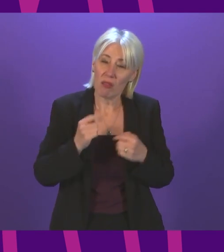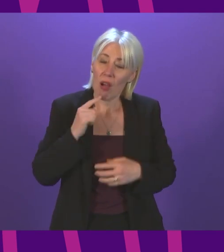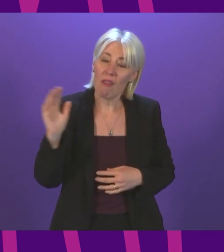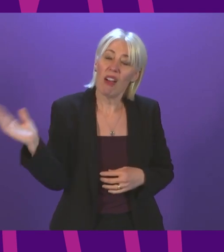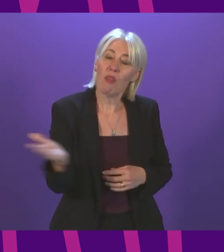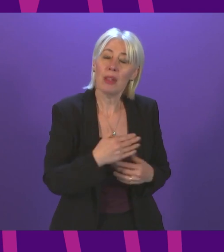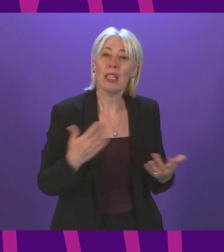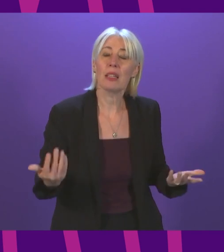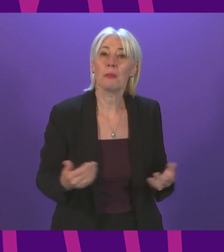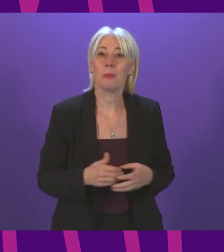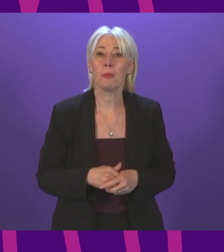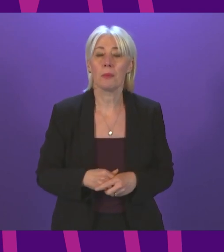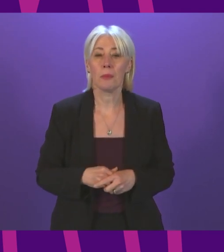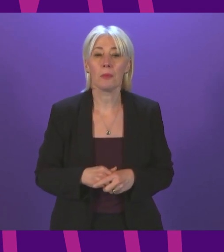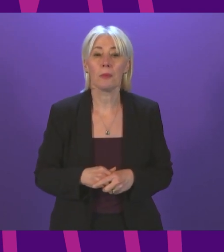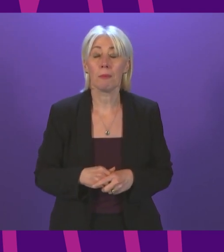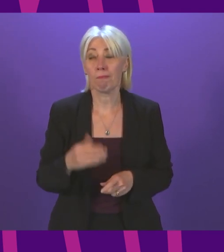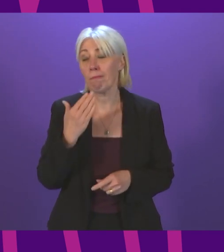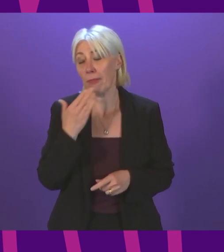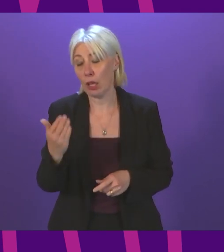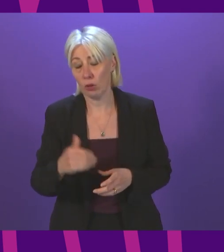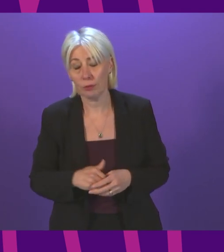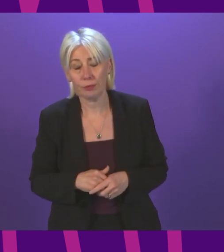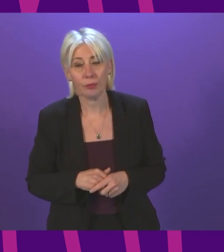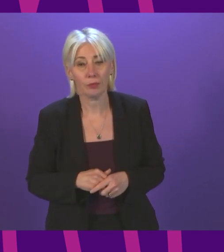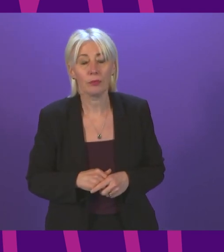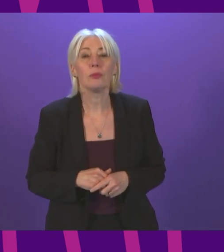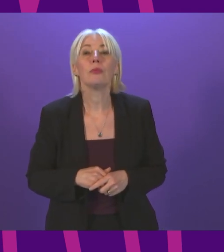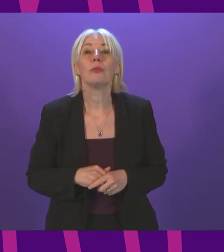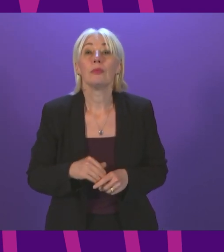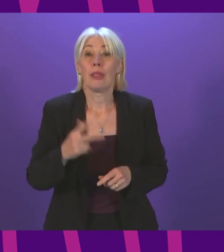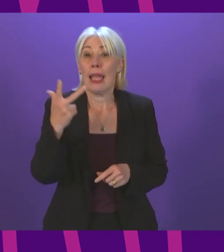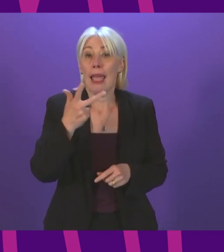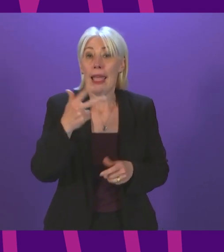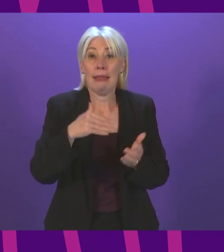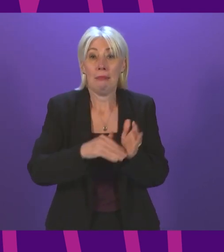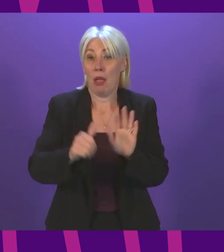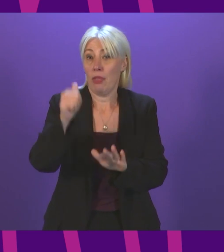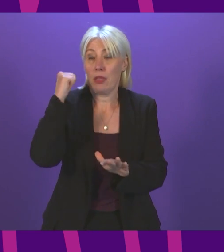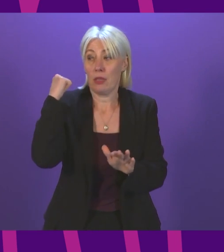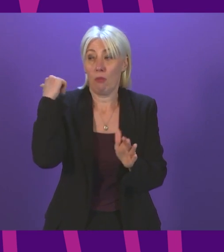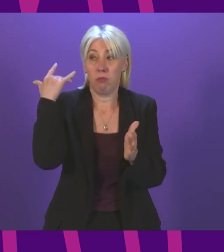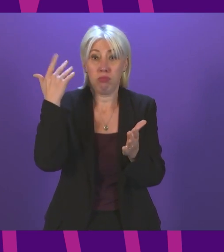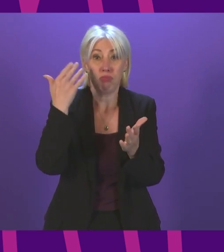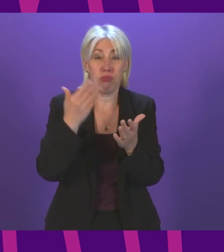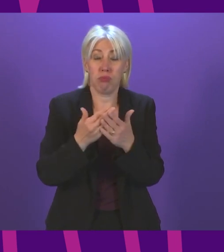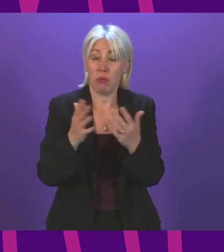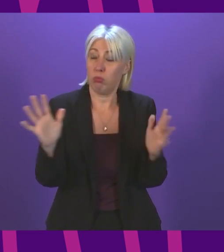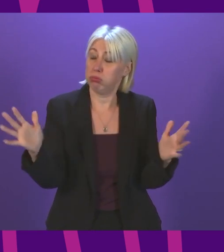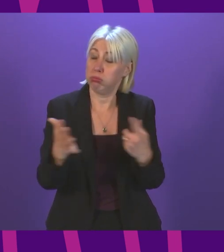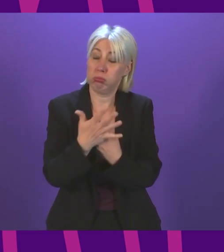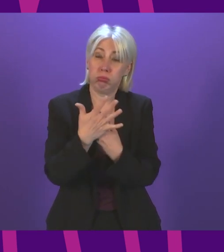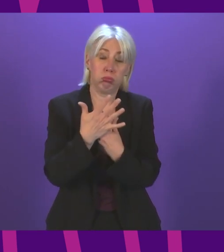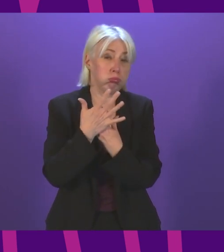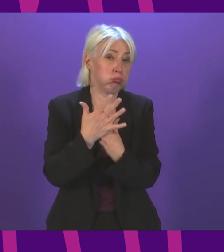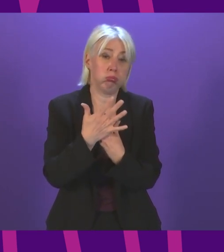Weber, be followed by John Mason. Thank you, Deputy Presiding Officer. The last 18 months have been a time of unprecedented pressure in the